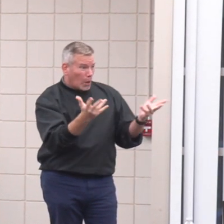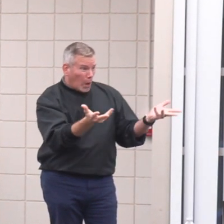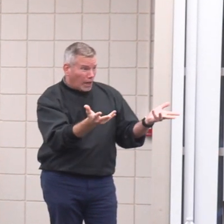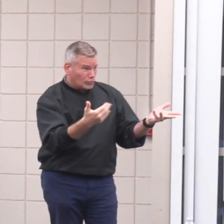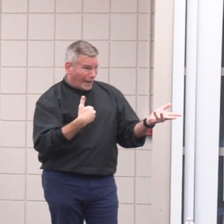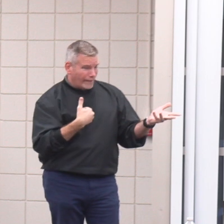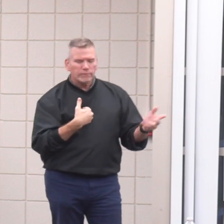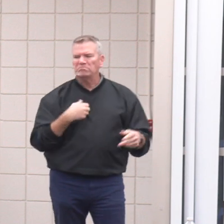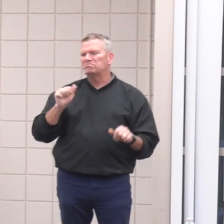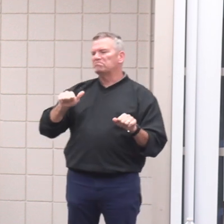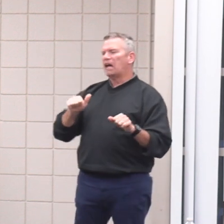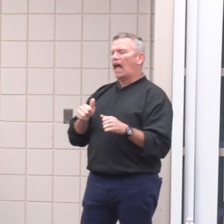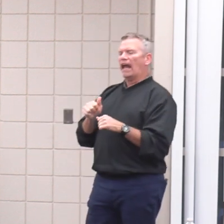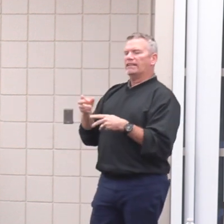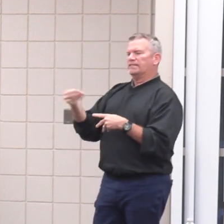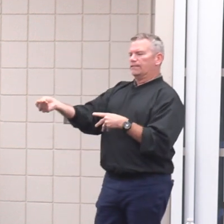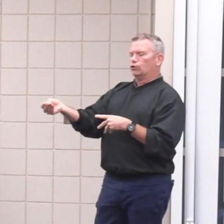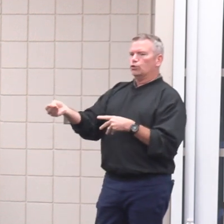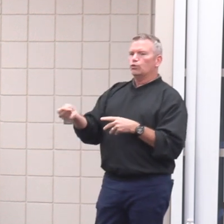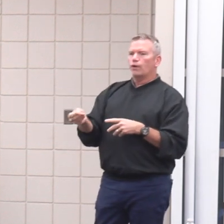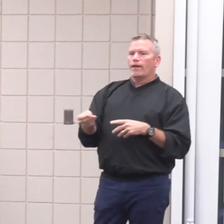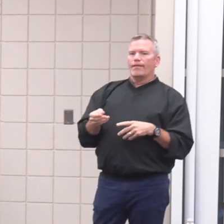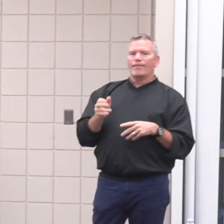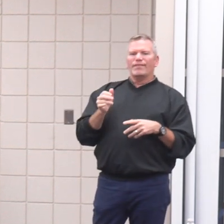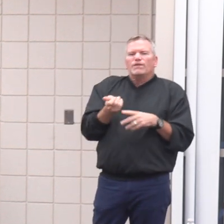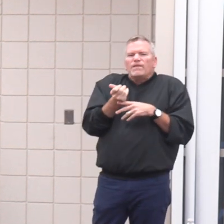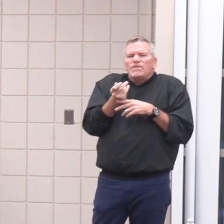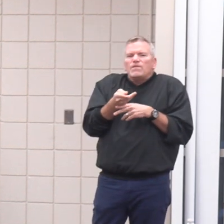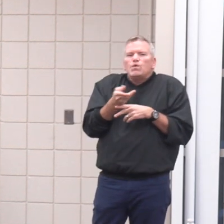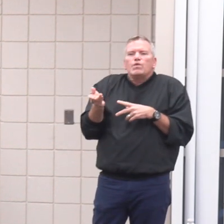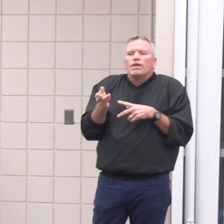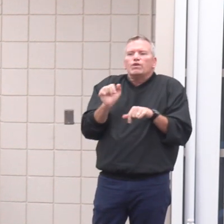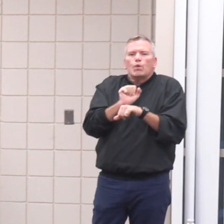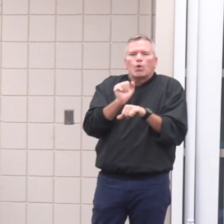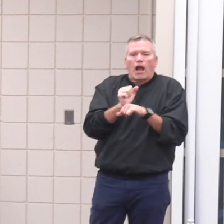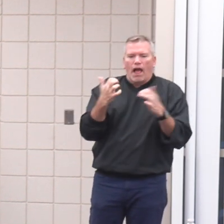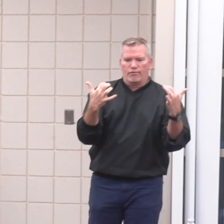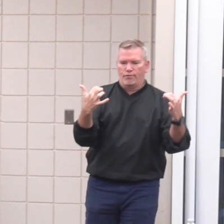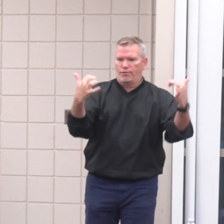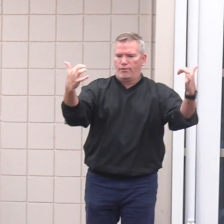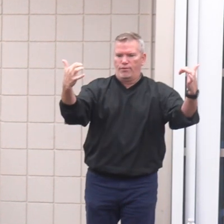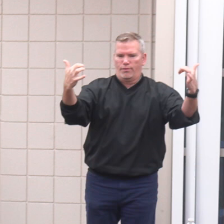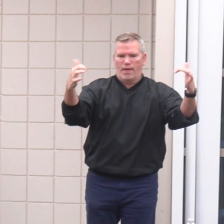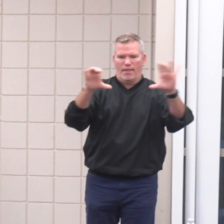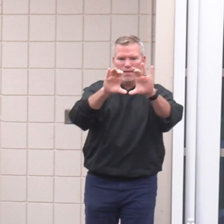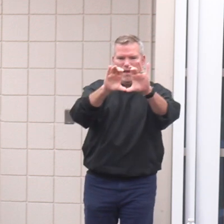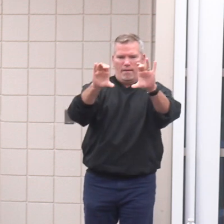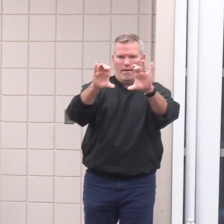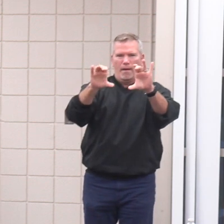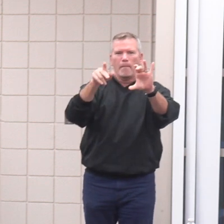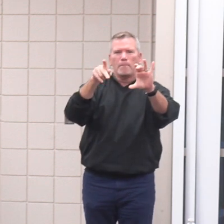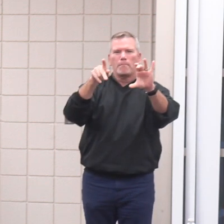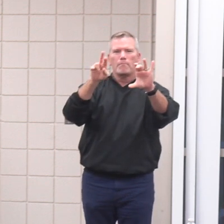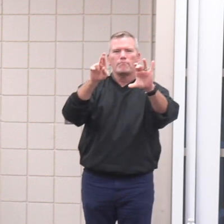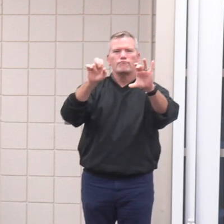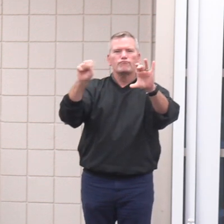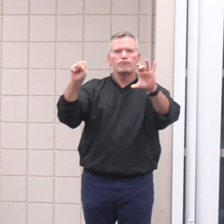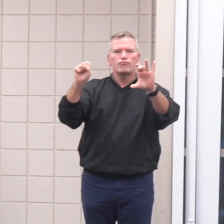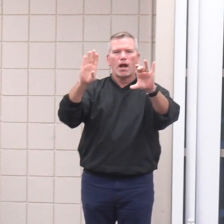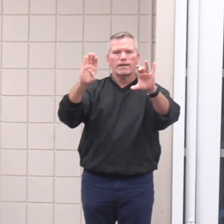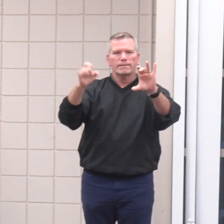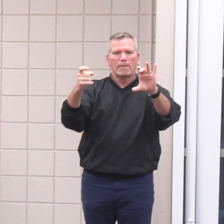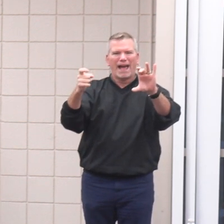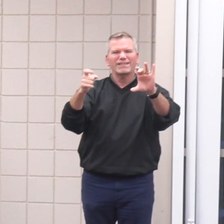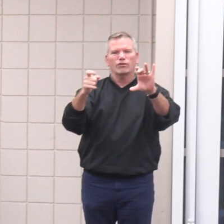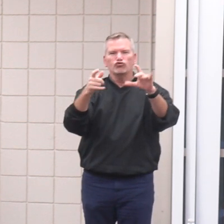There's a few things that they're fine-tuning on the press box still, but I think a lot of that's going to come when they're out here